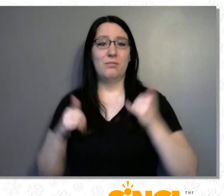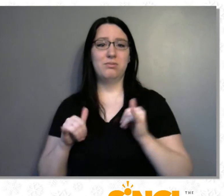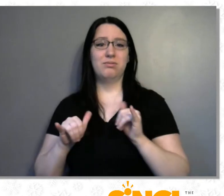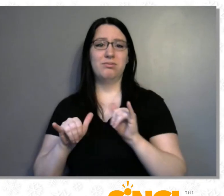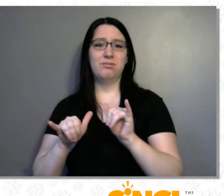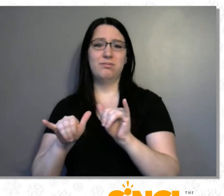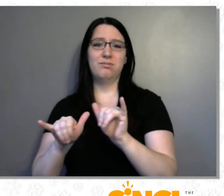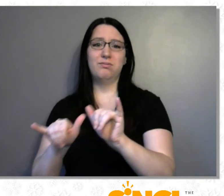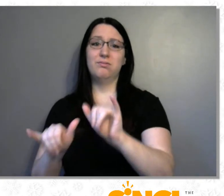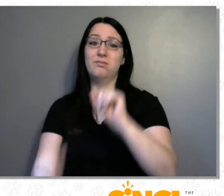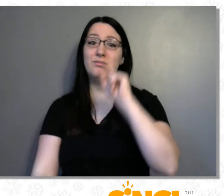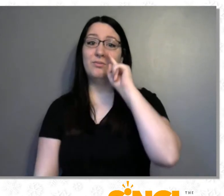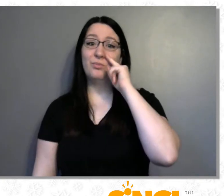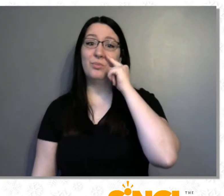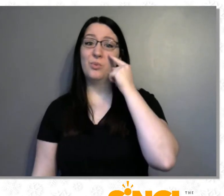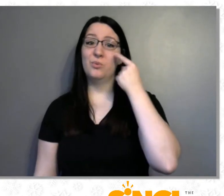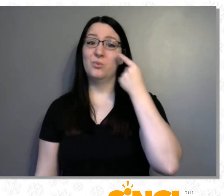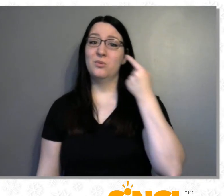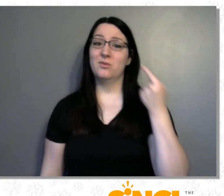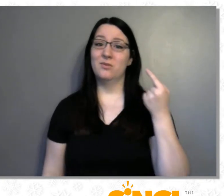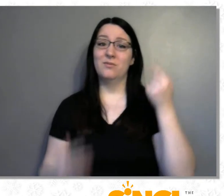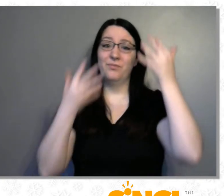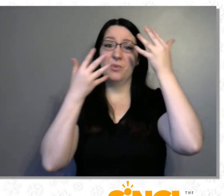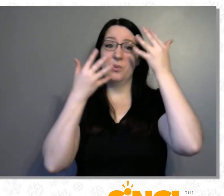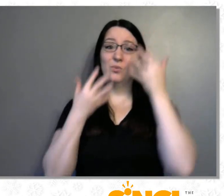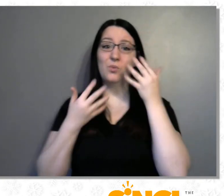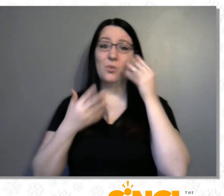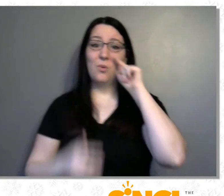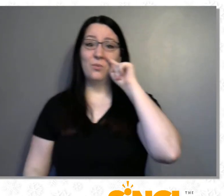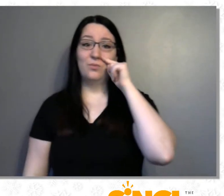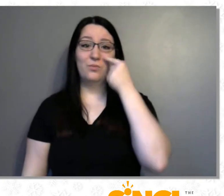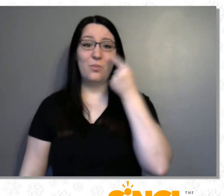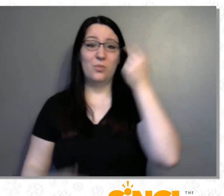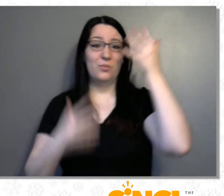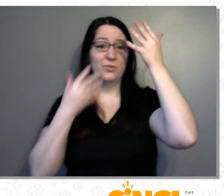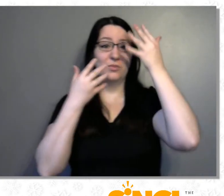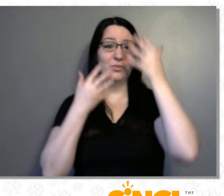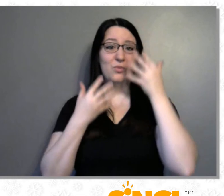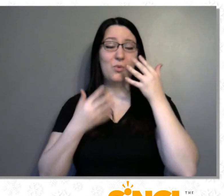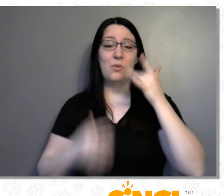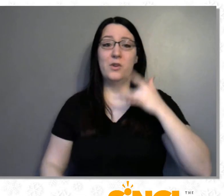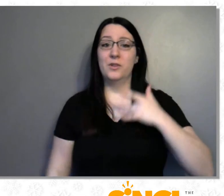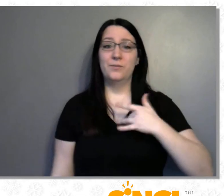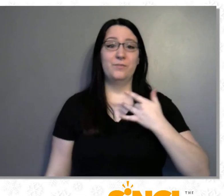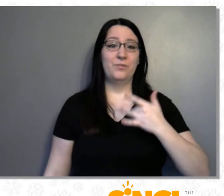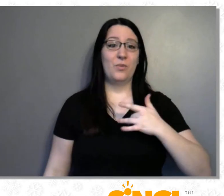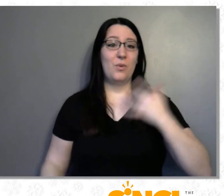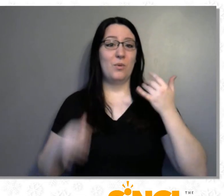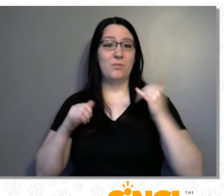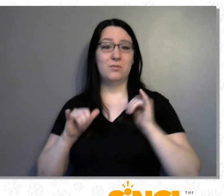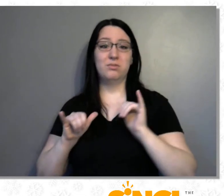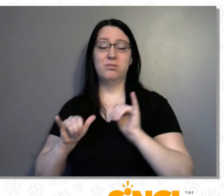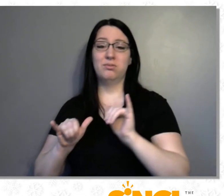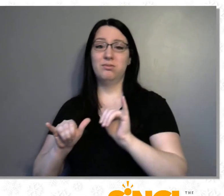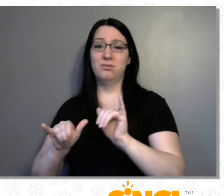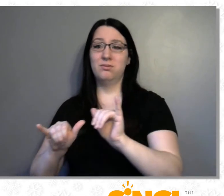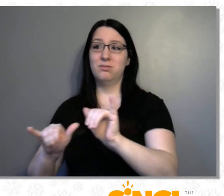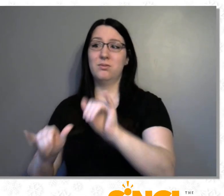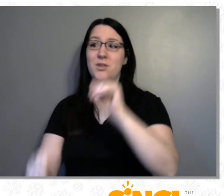tidings of boredom and woe, boredom and woe. Oh, tidings